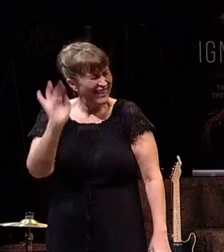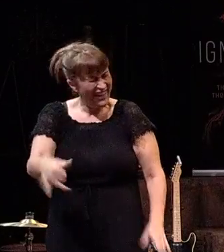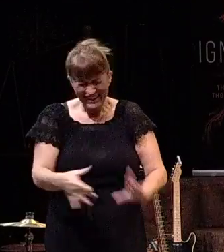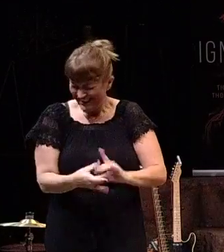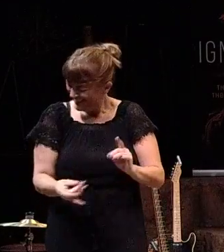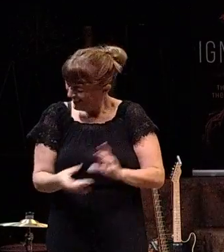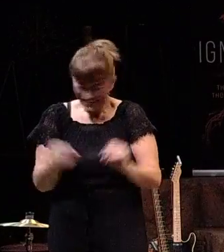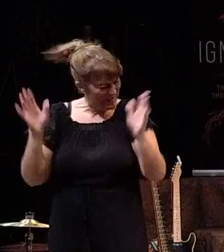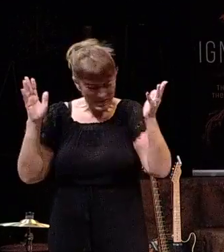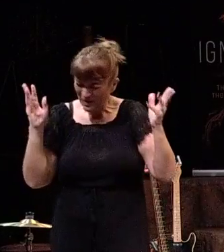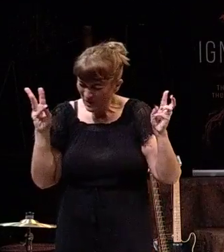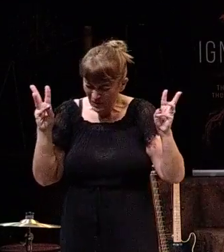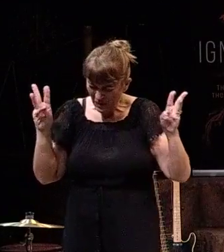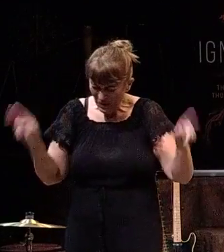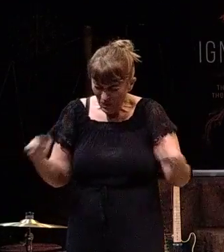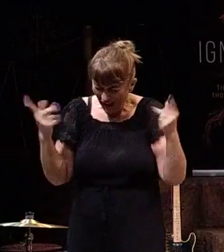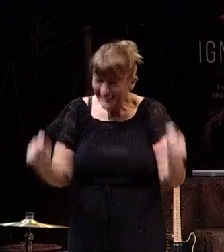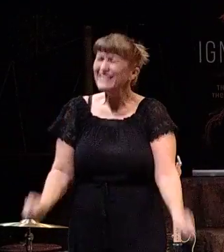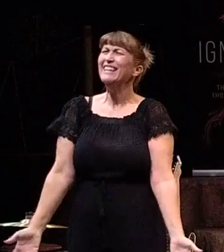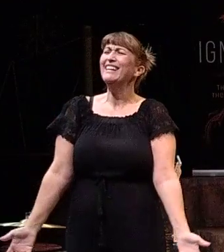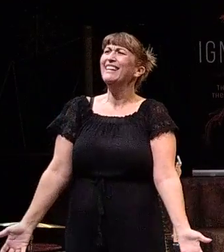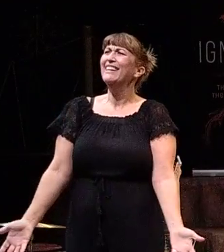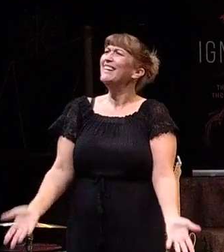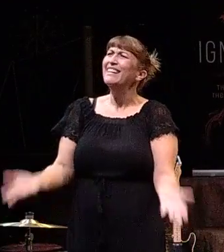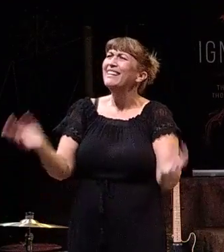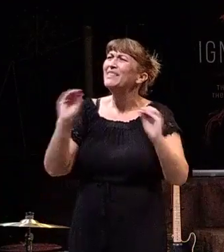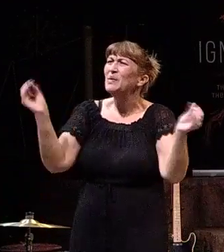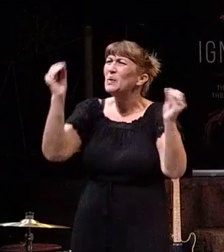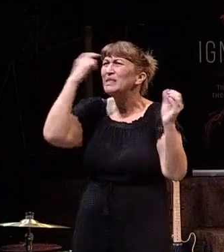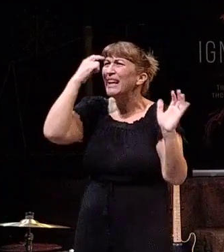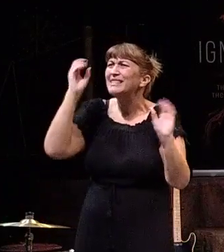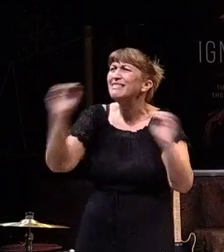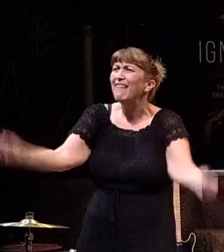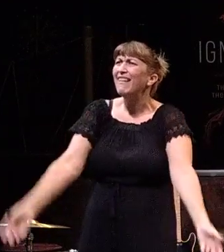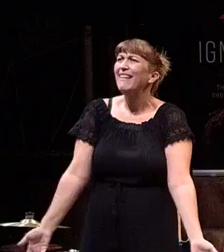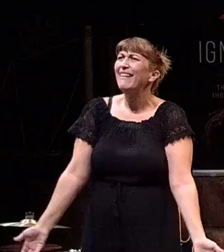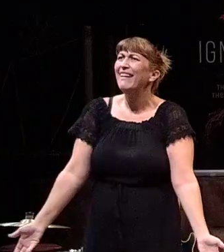what? That doesn't make any sense.